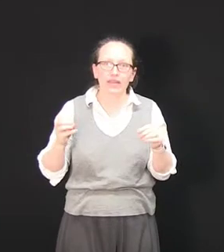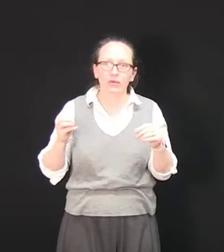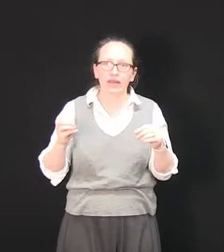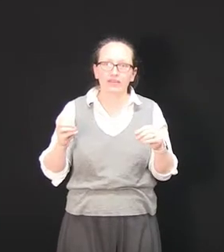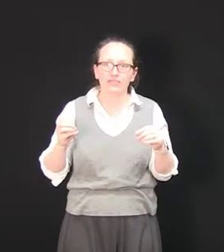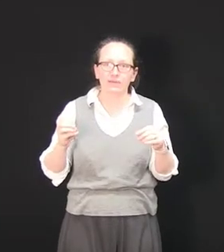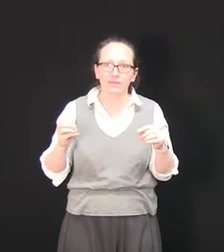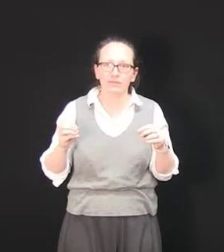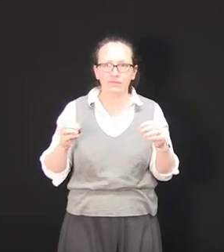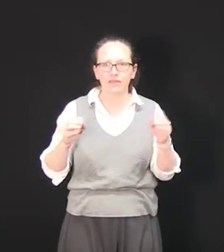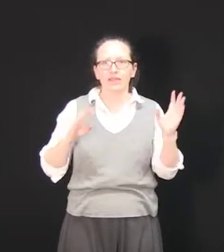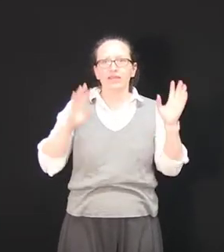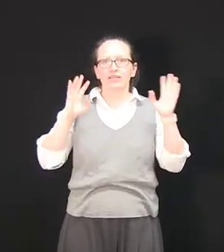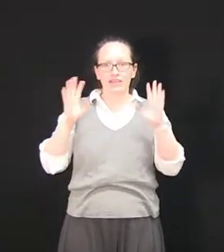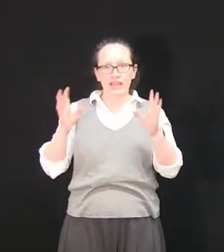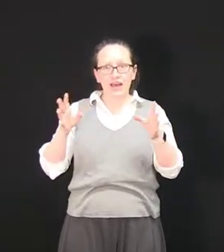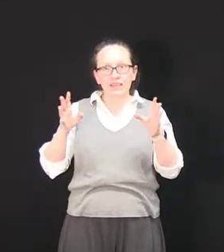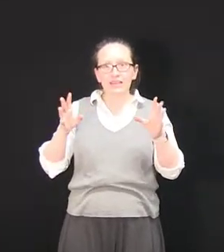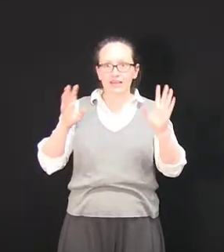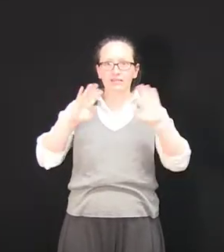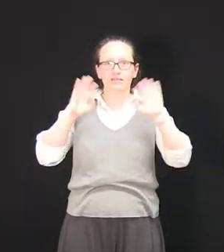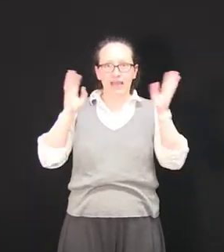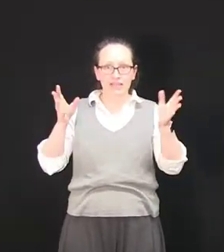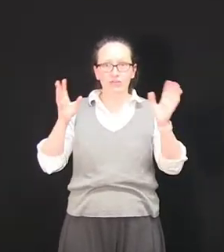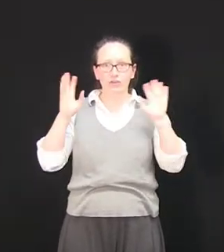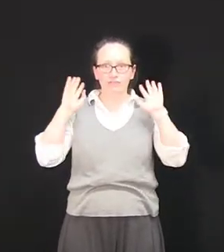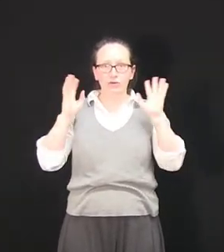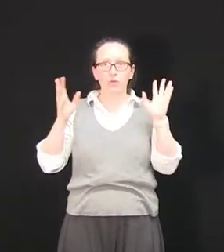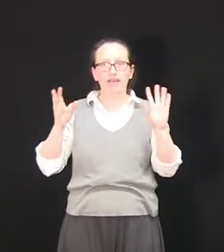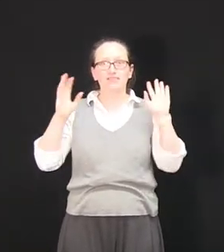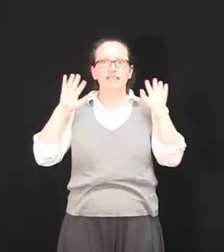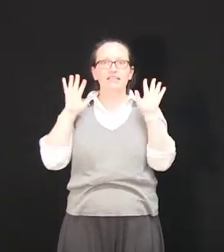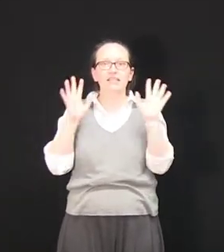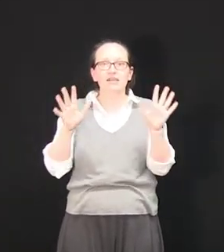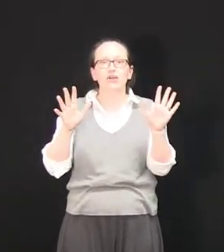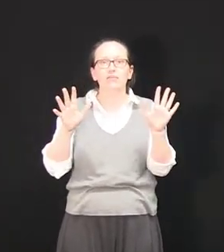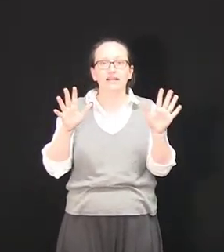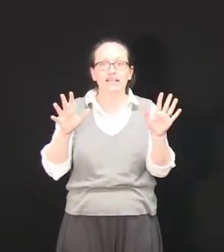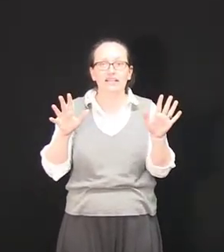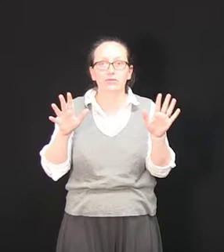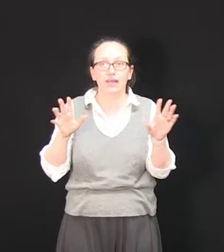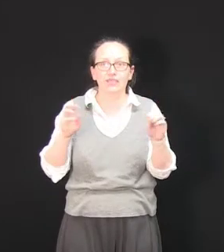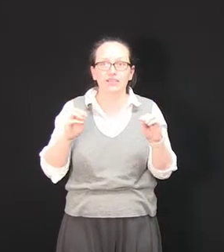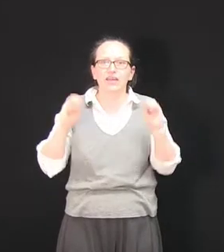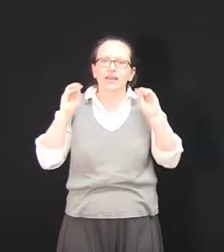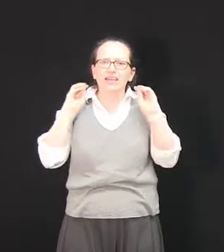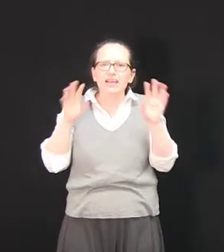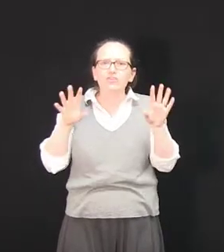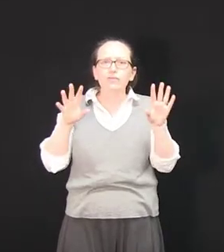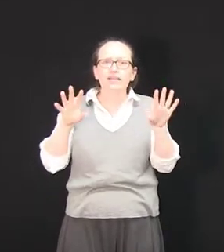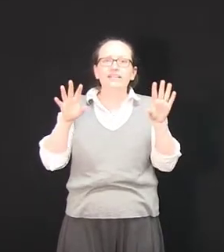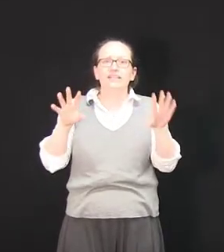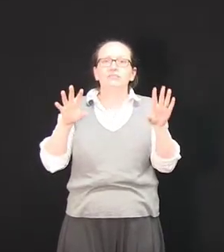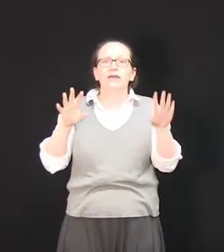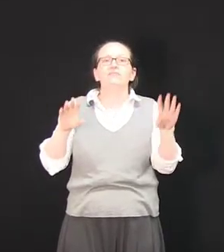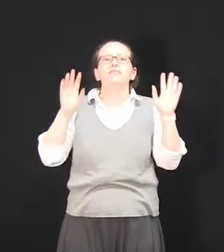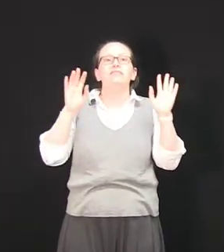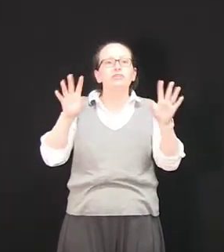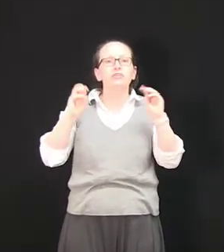waves. Now the other category for waves is electromagnetic waves. Electromagnetic waves literally